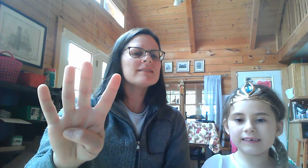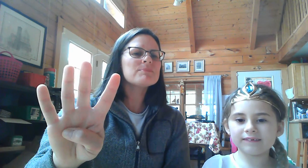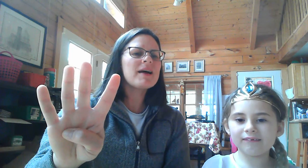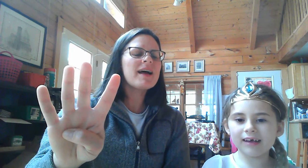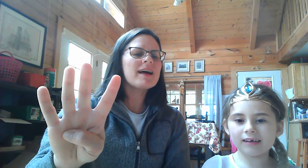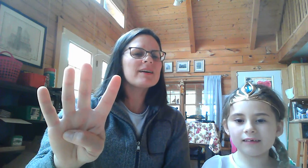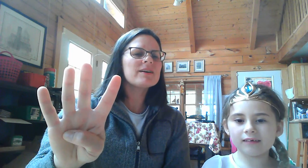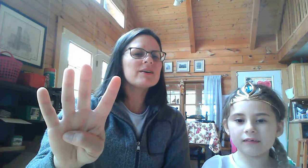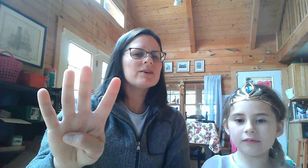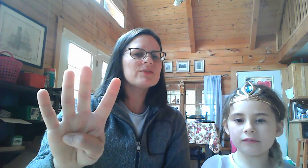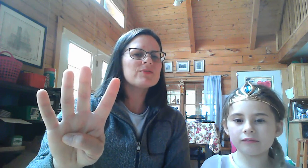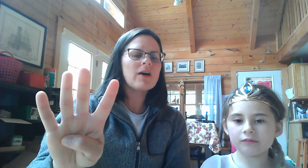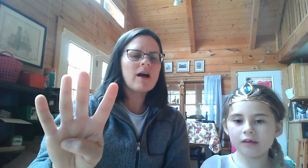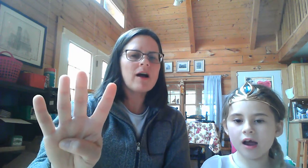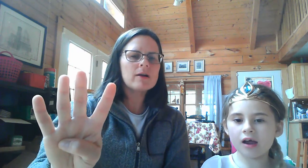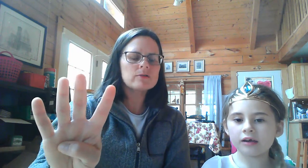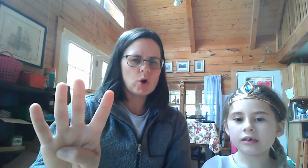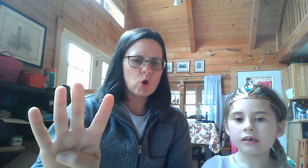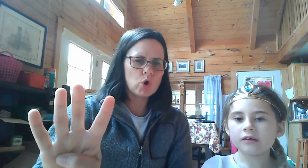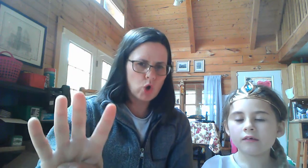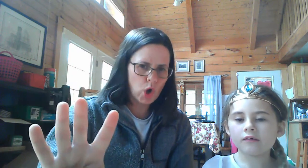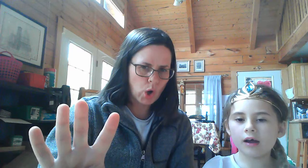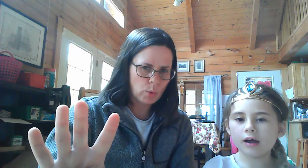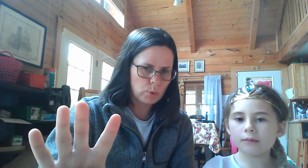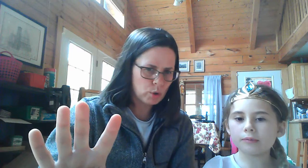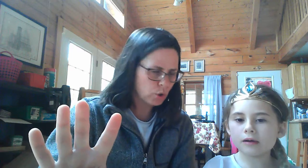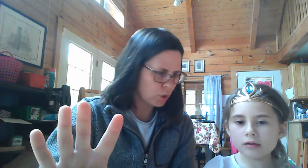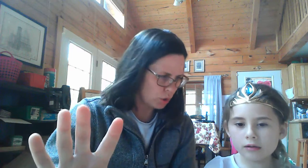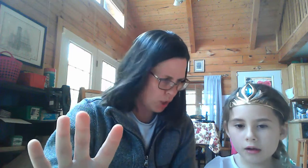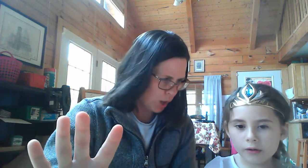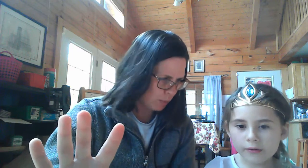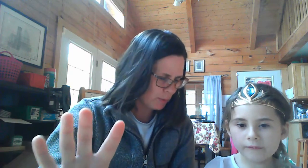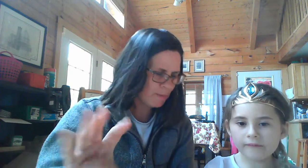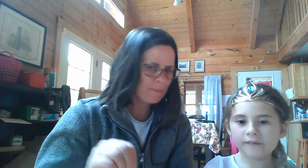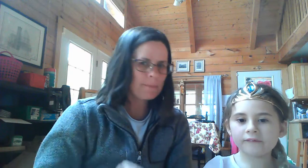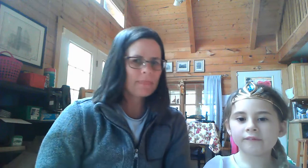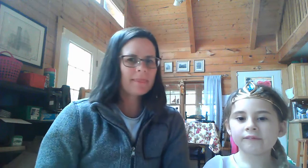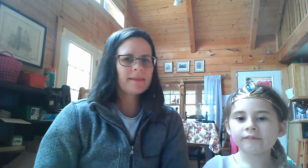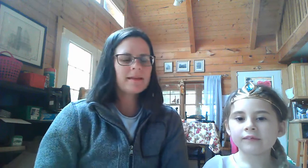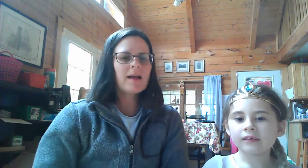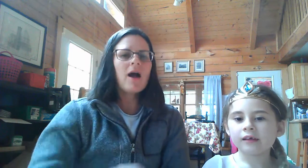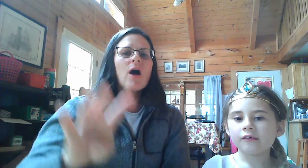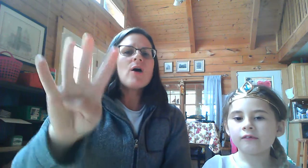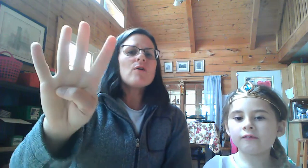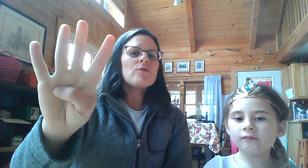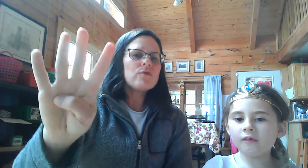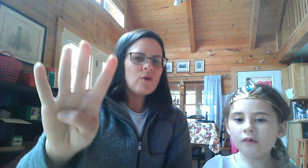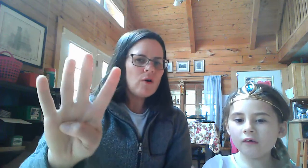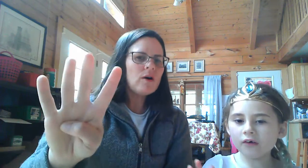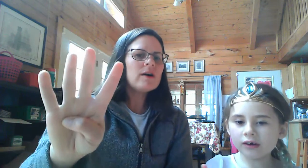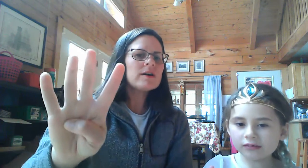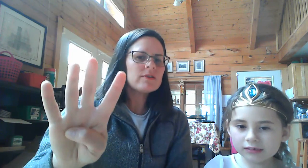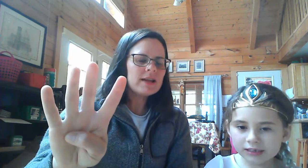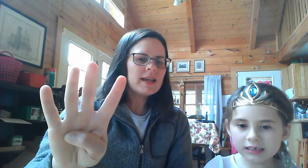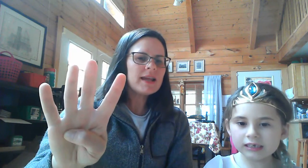speckled frogs. Glob, glob. Four green